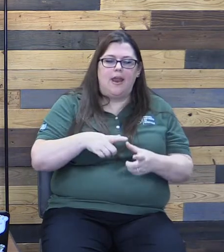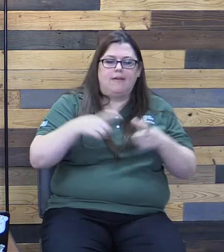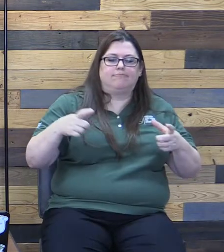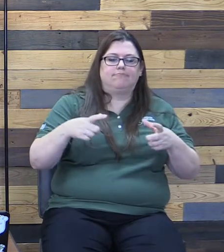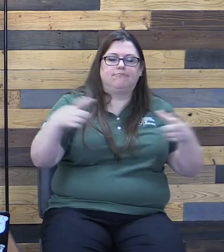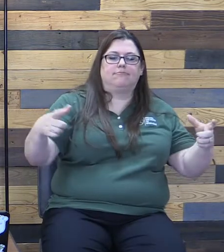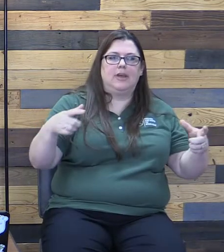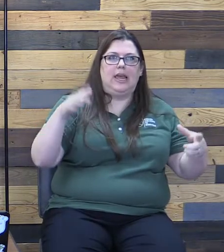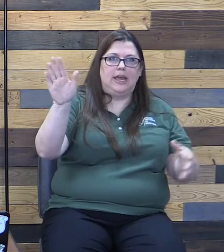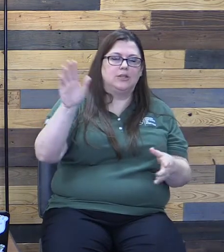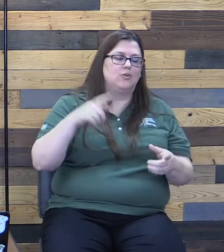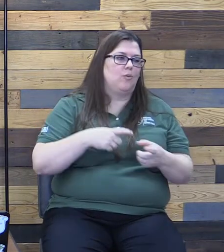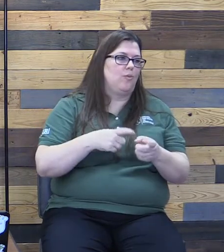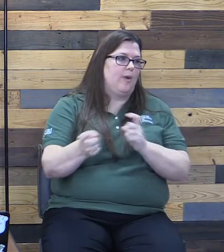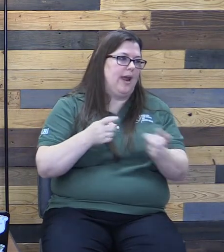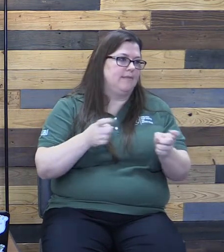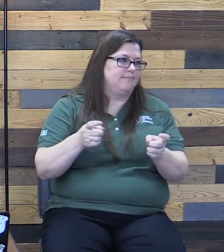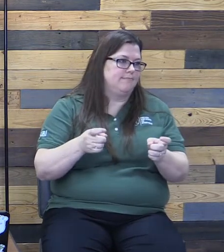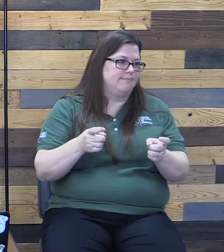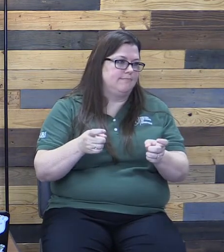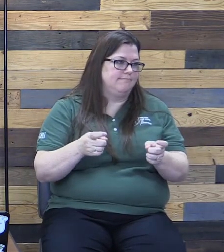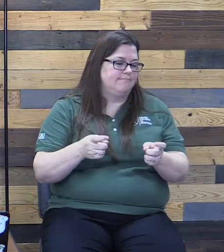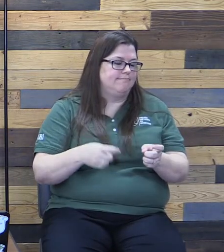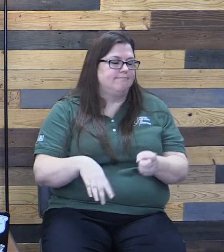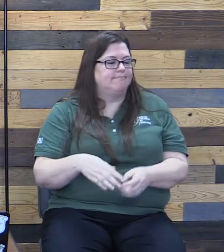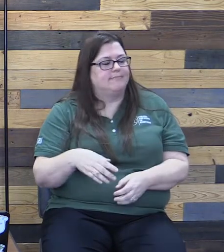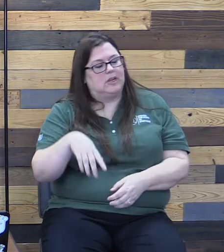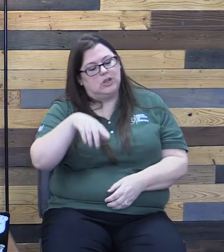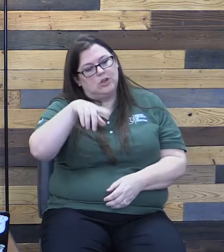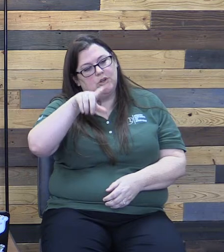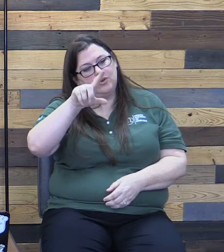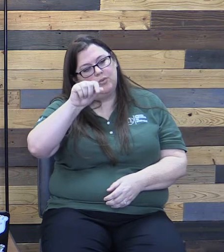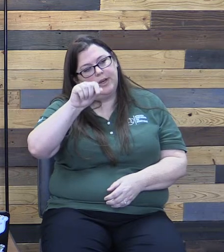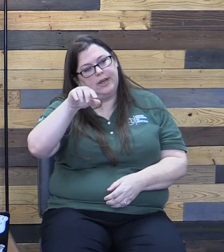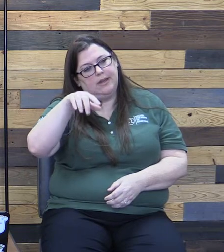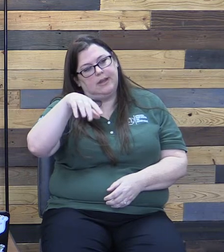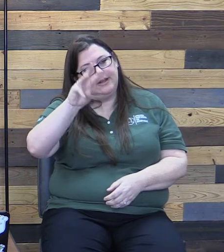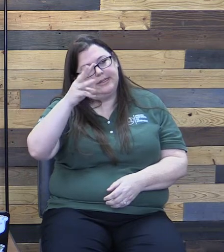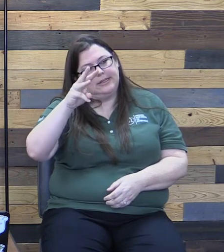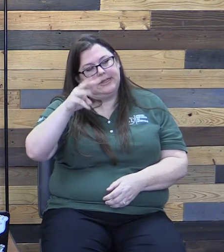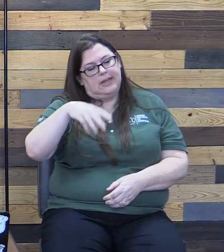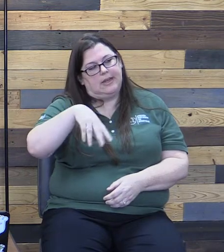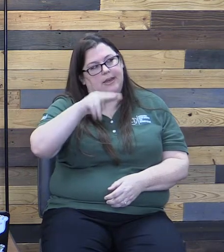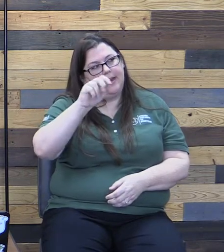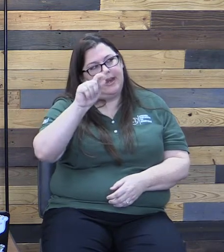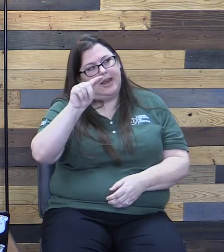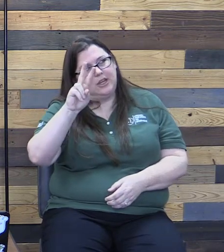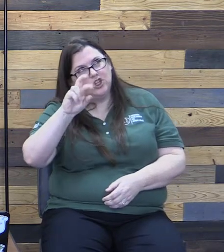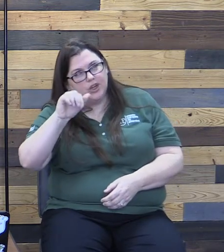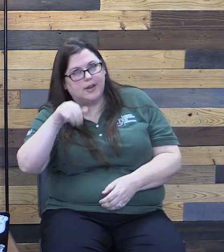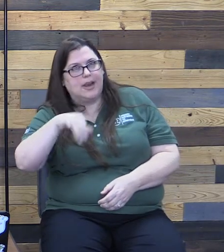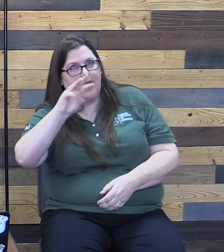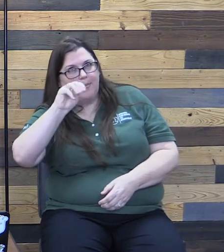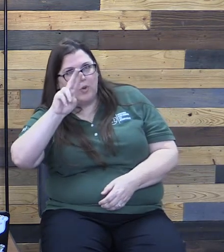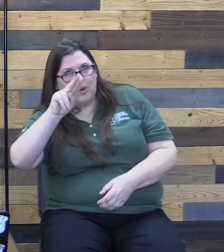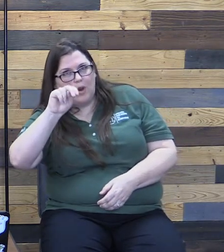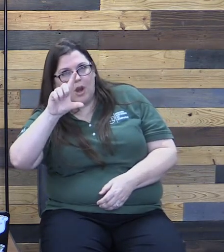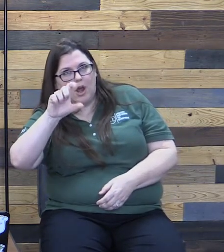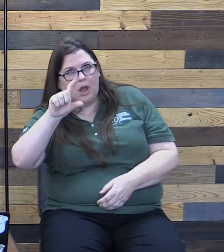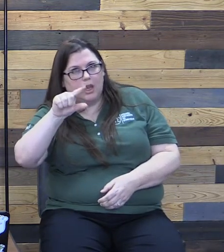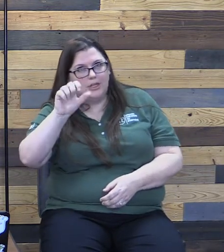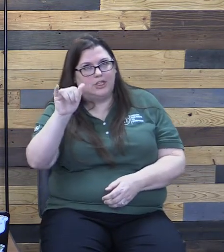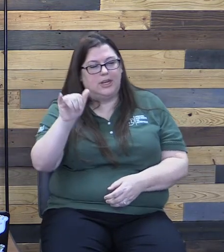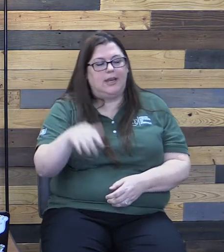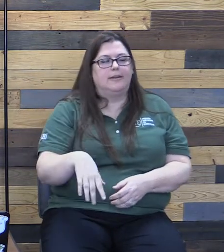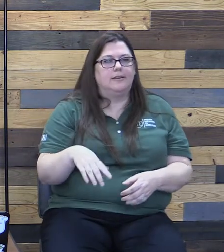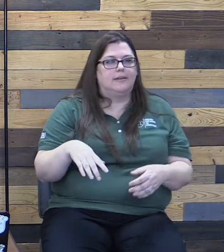Now, back in 2016, Nature Immunology did this really neat experiment. And what they were trying to